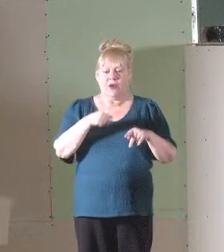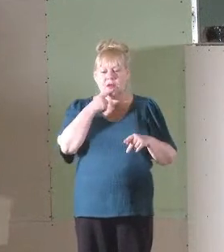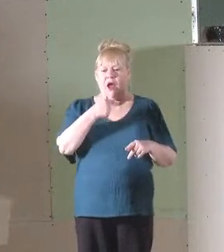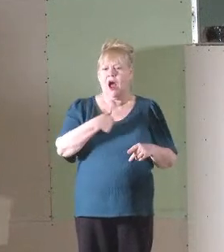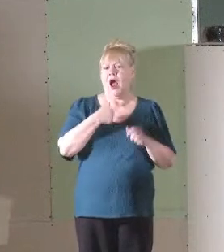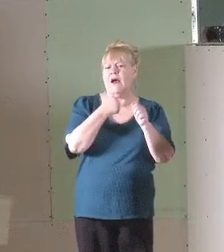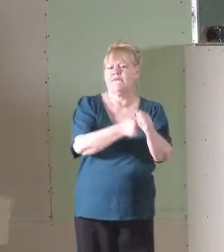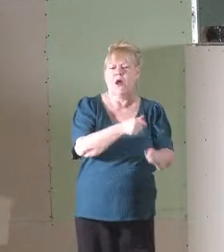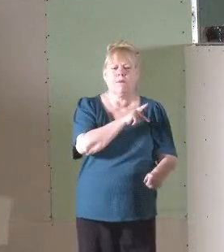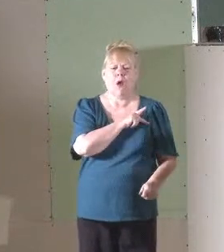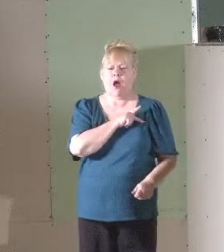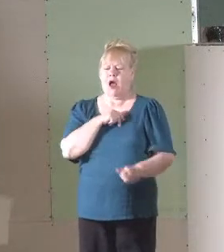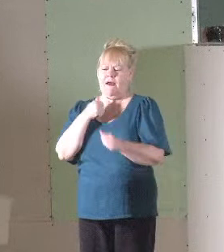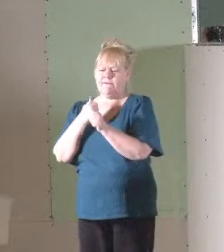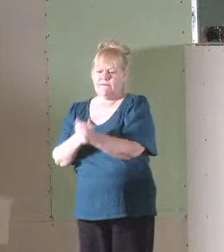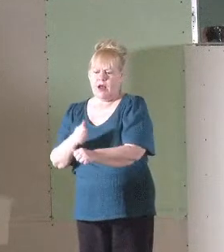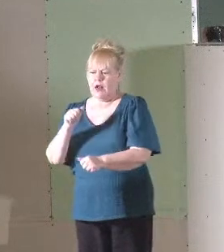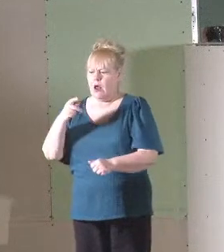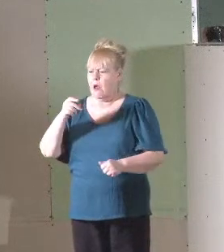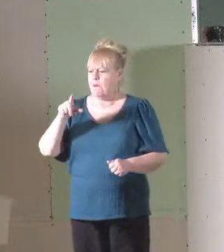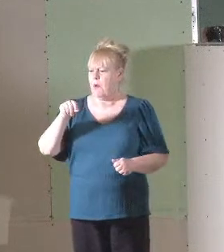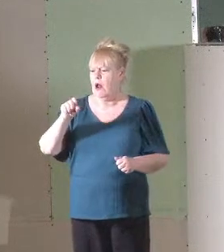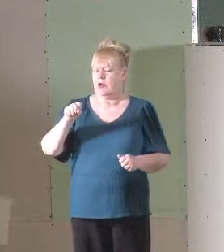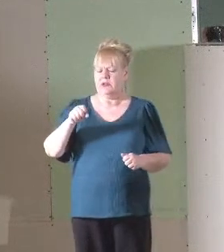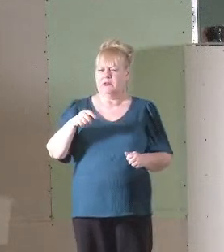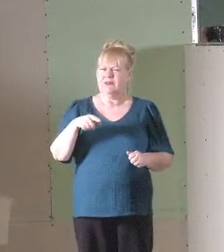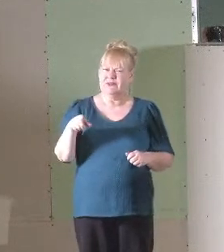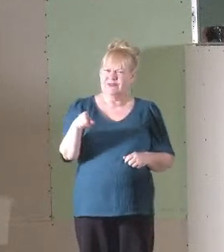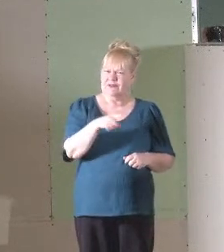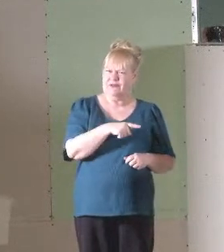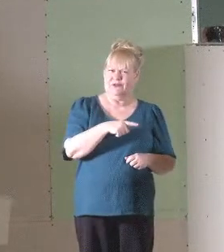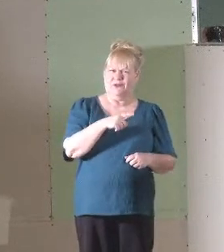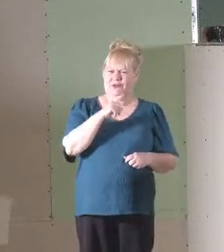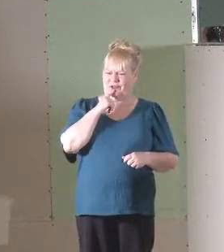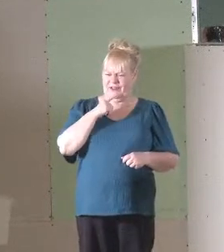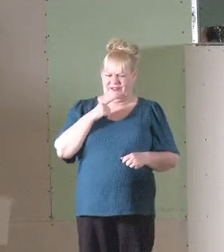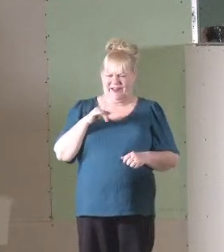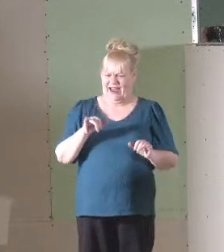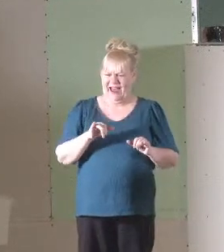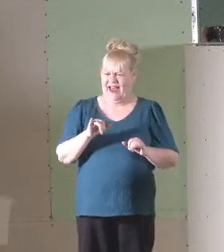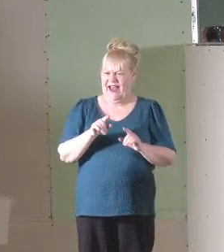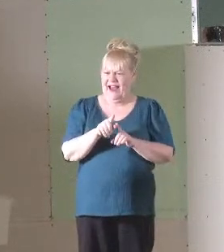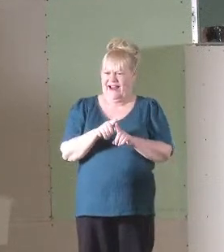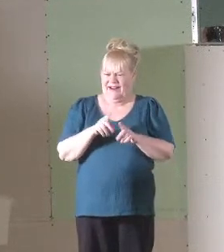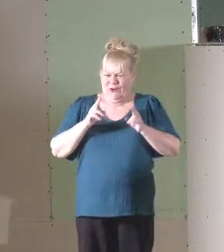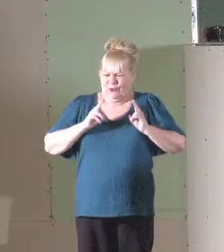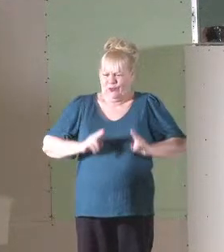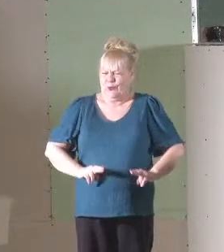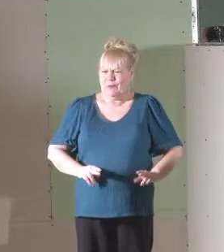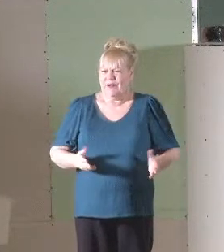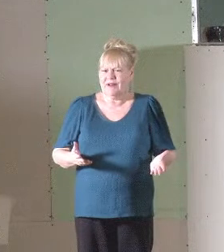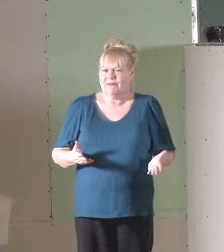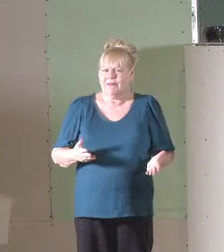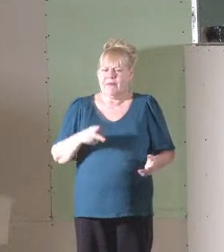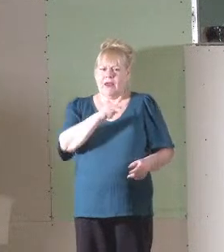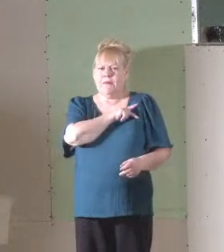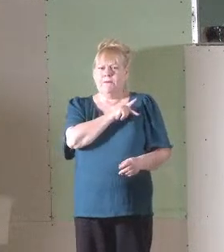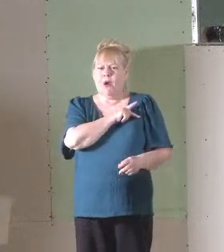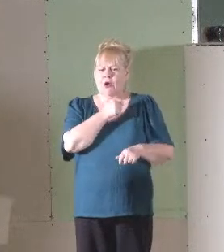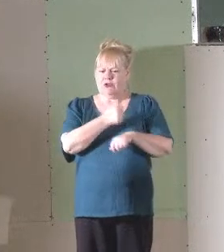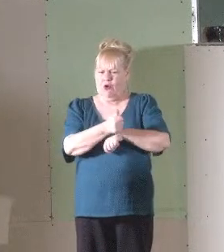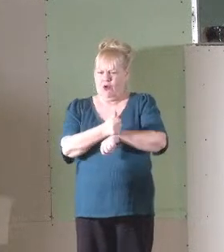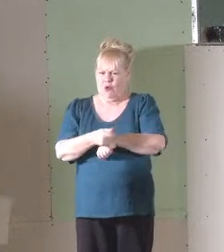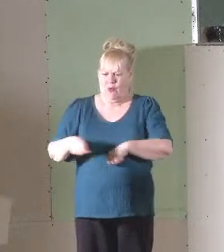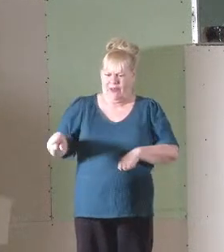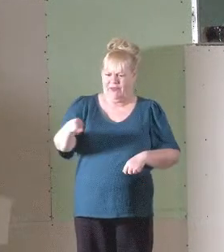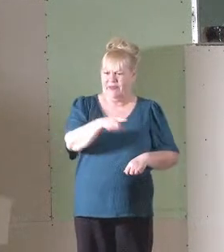follow Paul, and another, I follow Apollos, are you not being merely human? In other words, Paul is accusing these